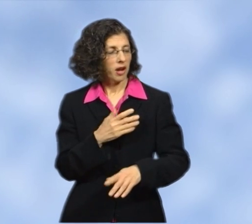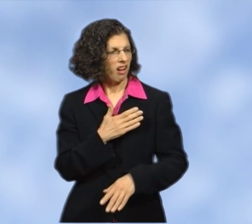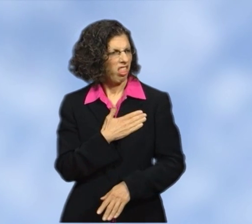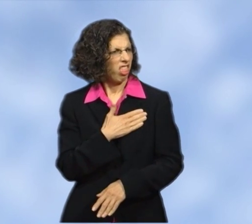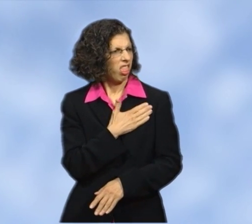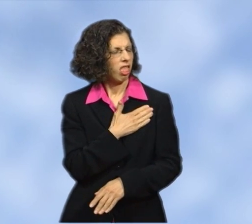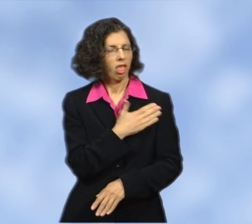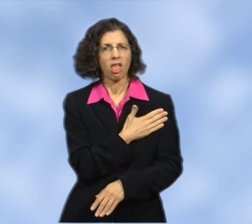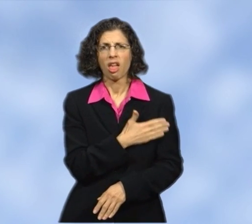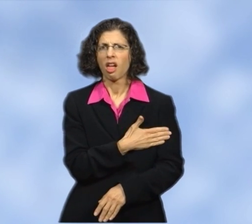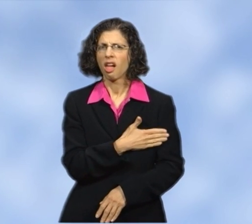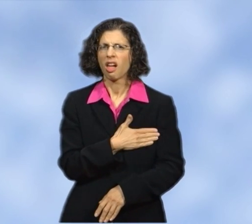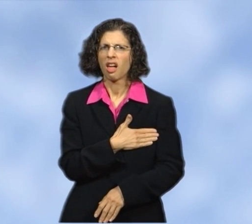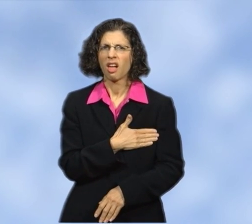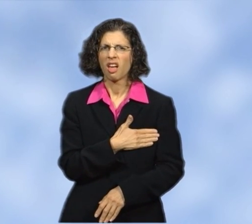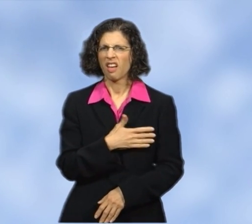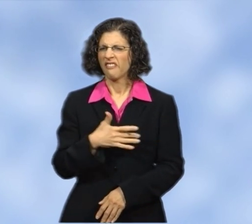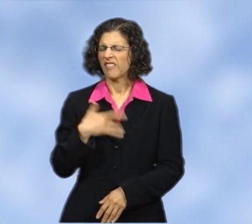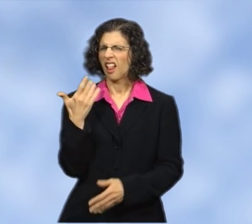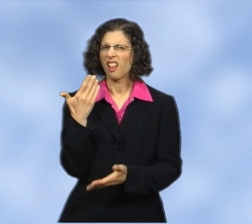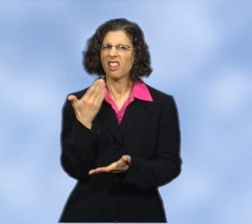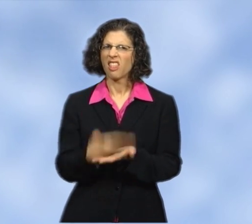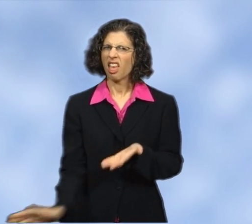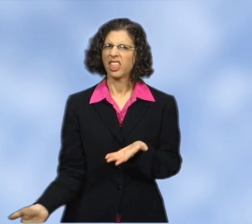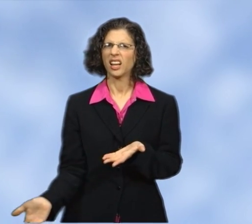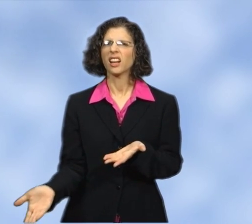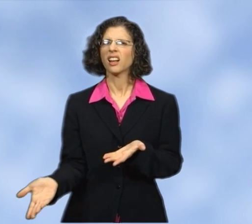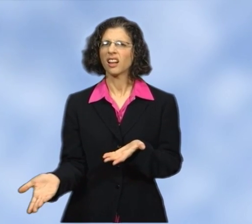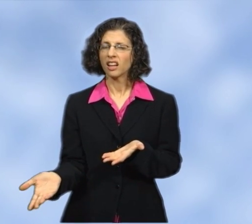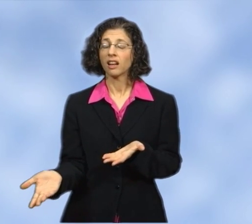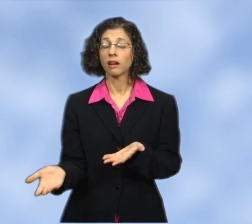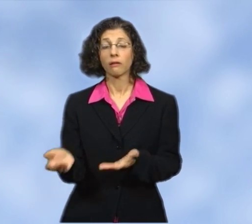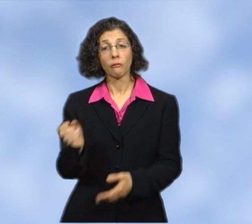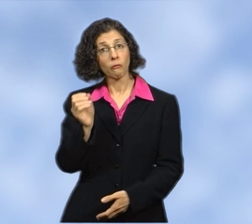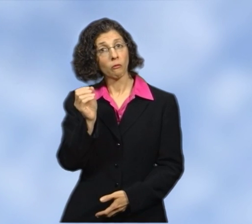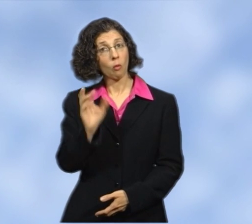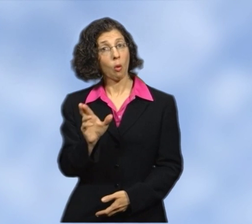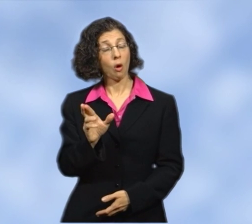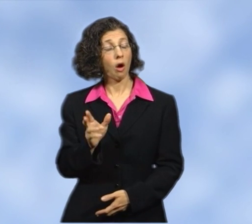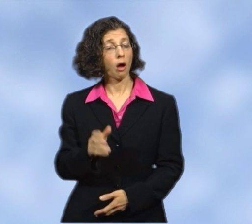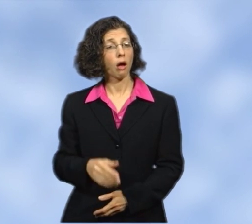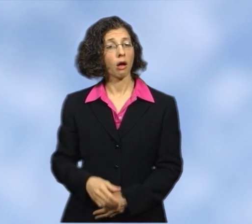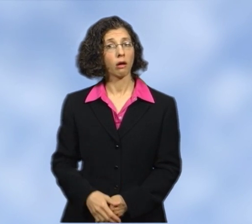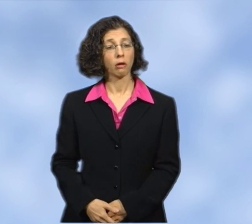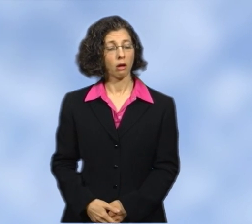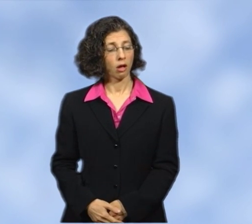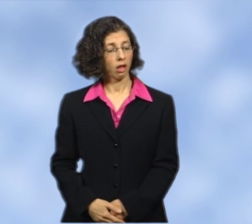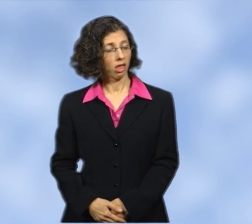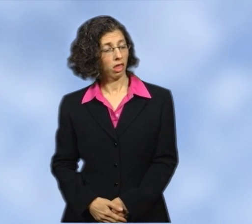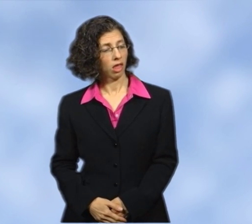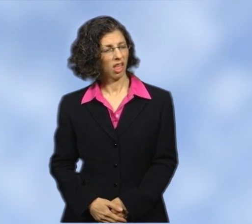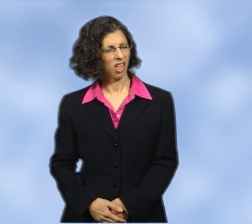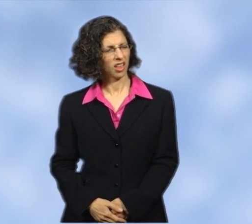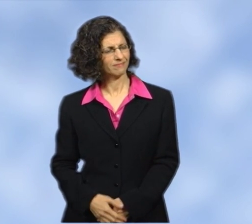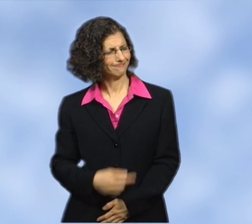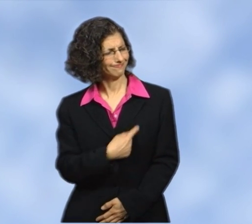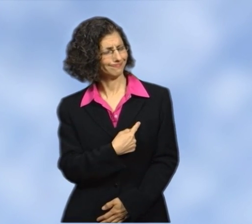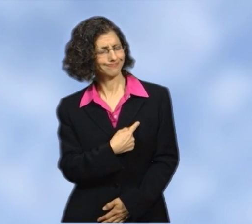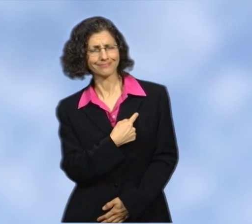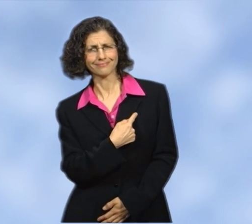loss of sensation or possibly loss